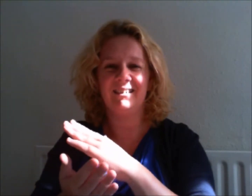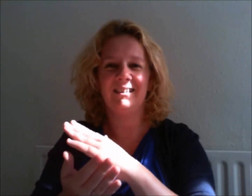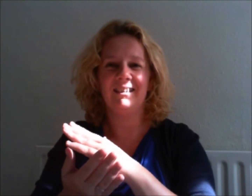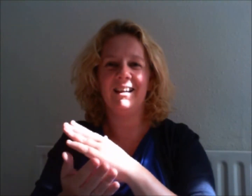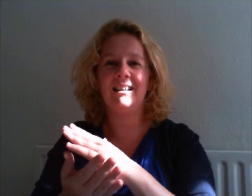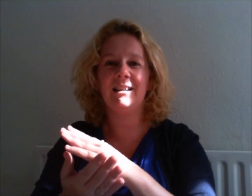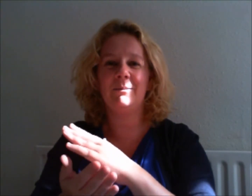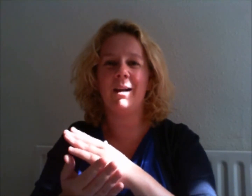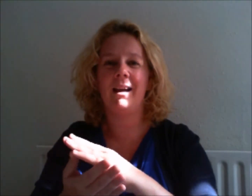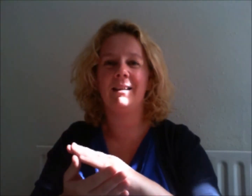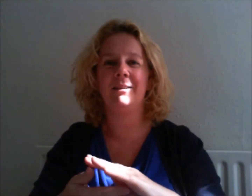Nice deep breath.